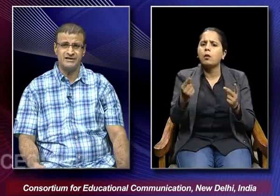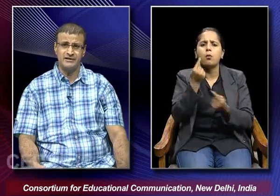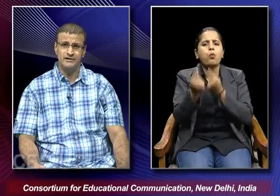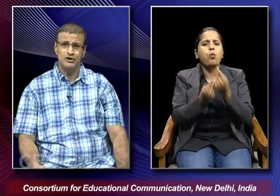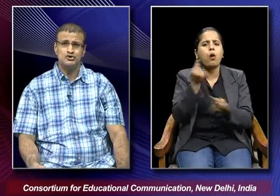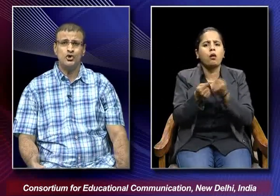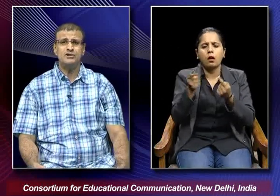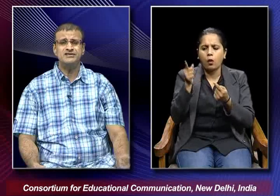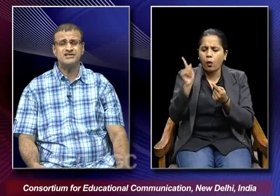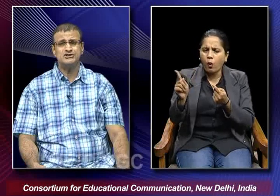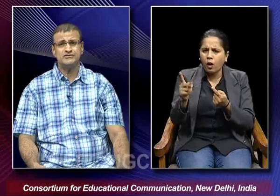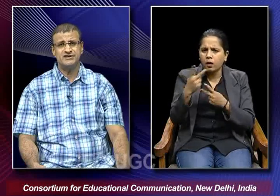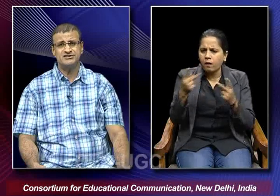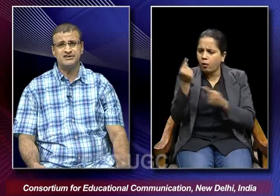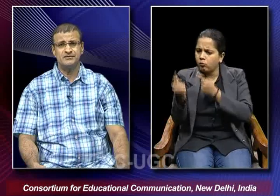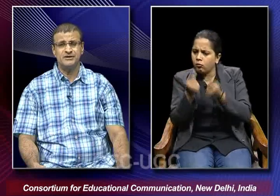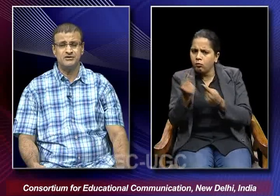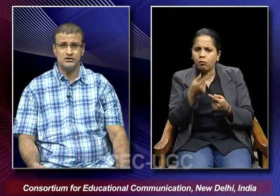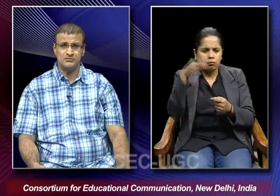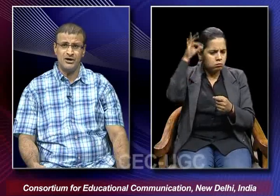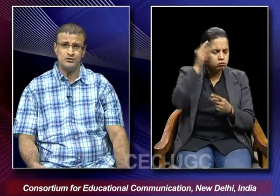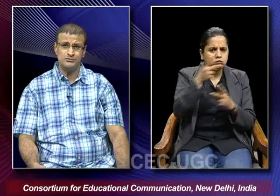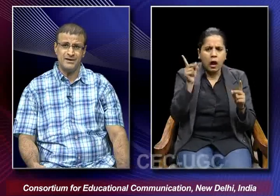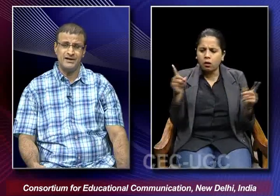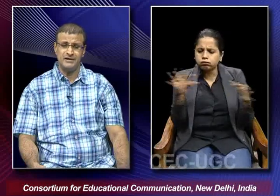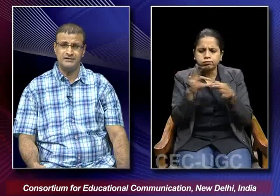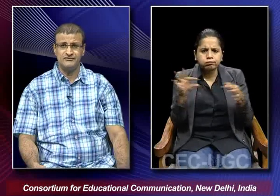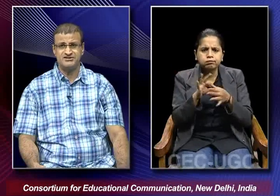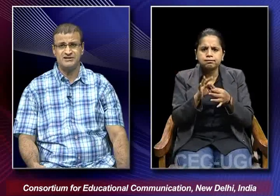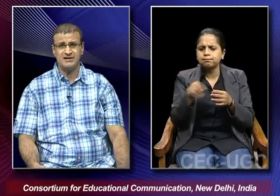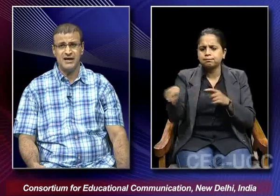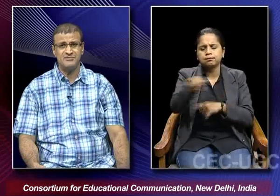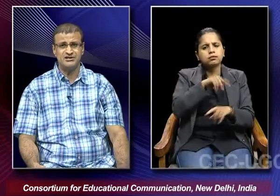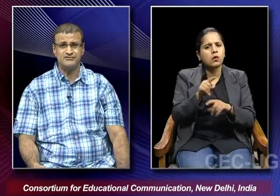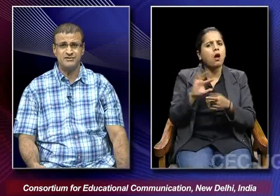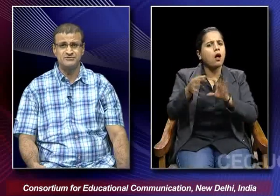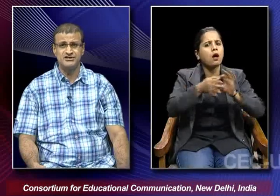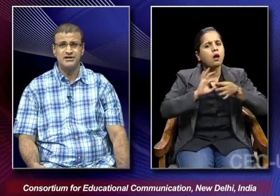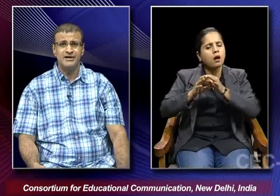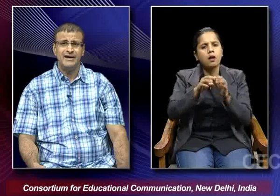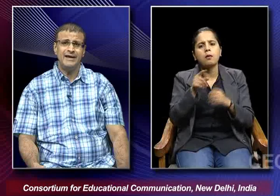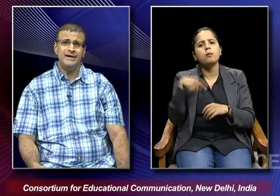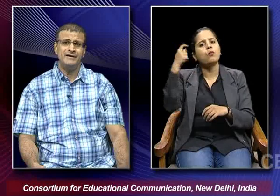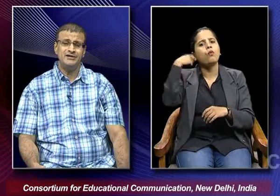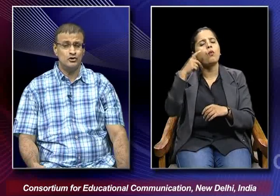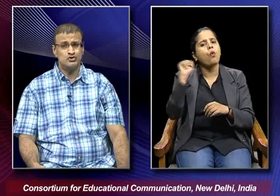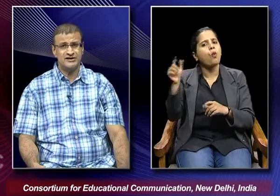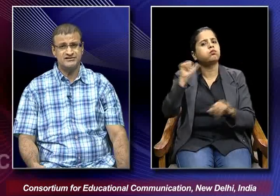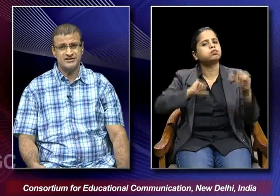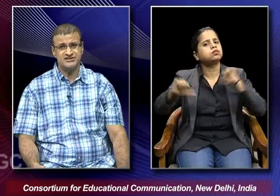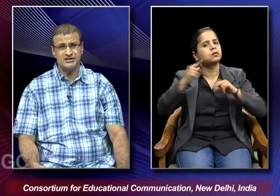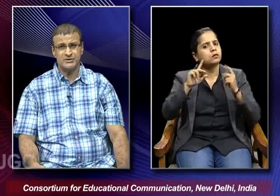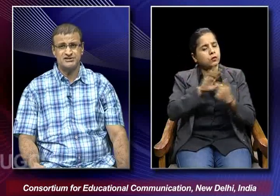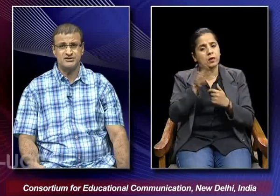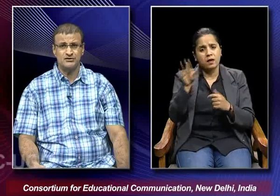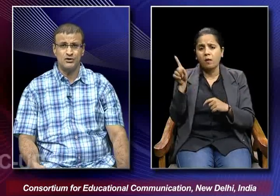tyranny. So, all these kinds of things they were being talked about by V. Shantaram in his films. And he also raised